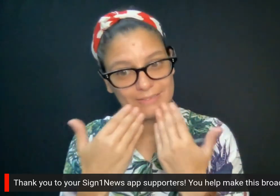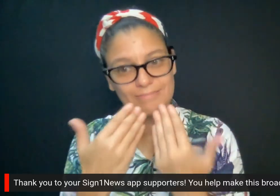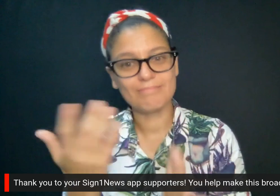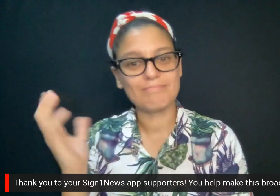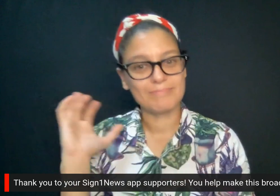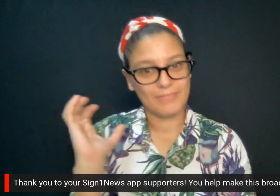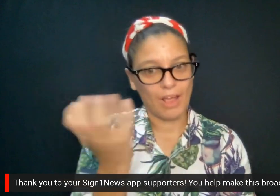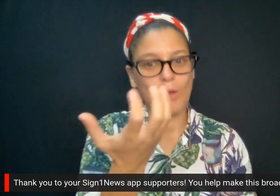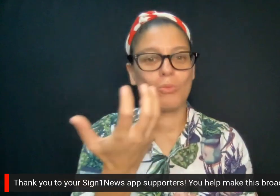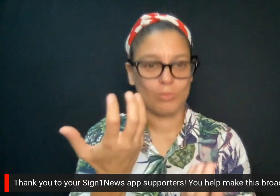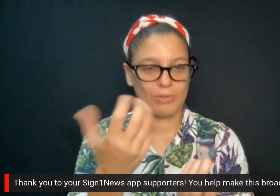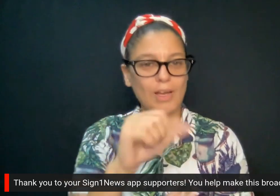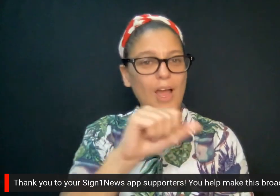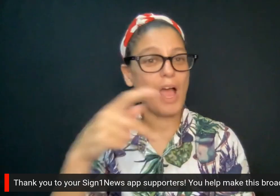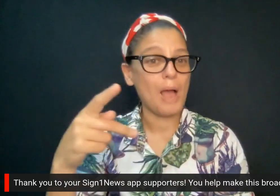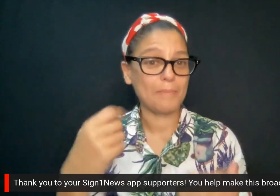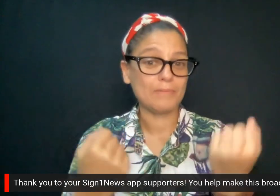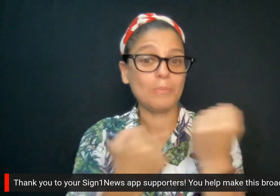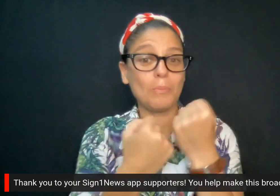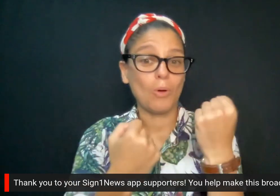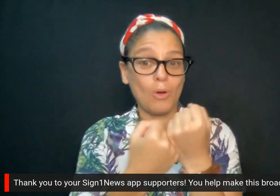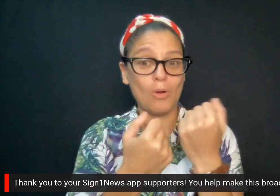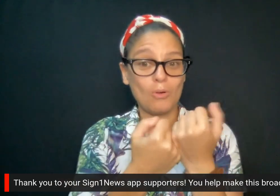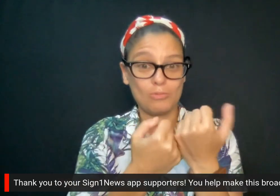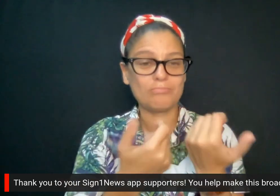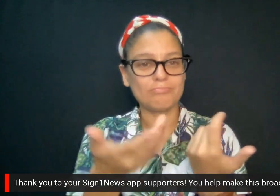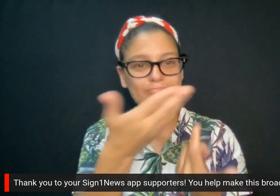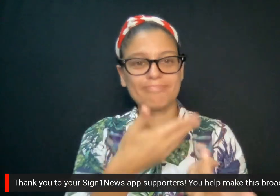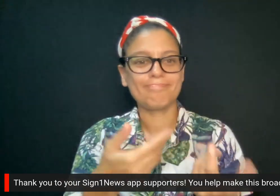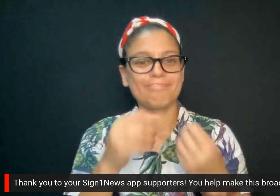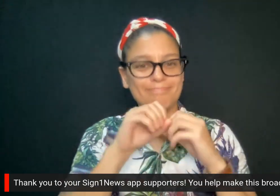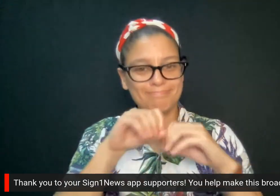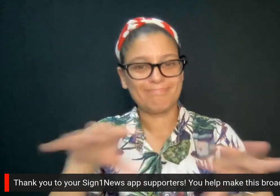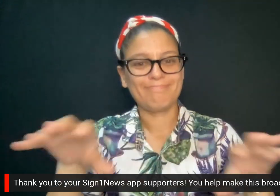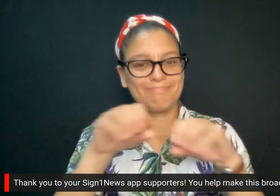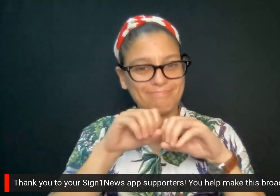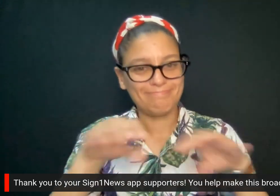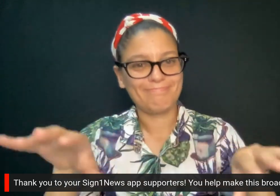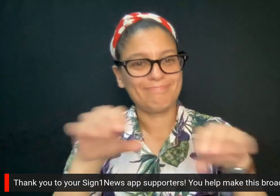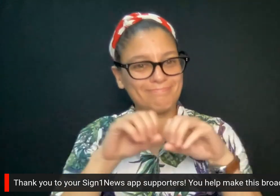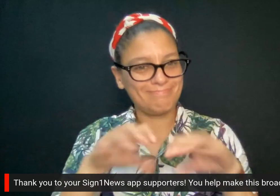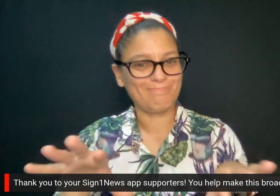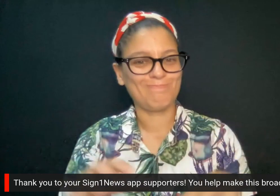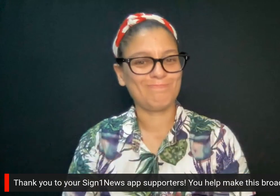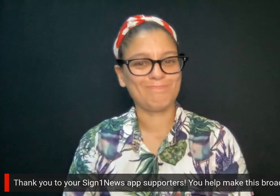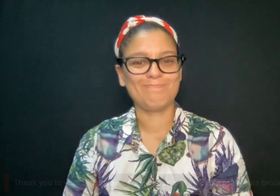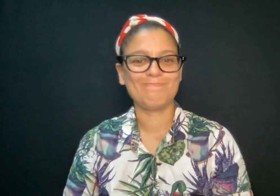A big thank you to our Sign One News app supporters. You helped make this broadcast happen.